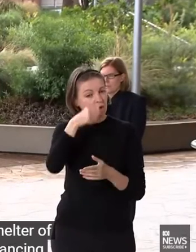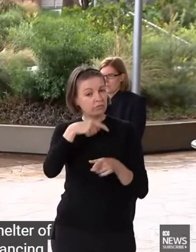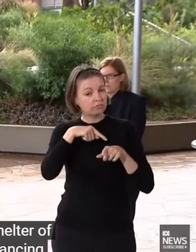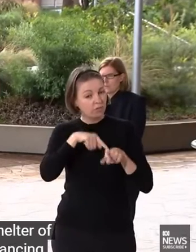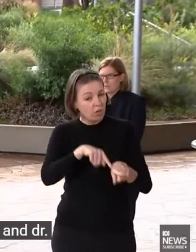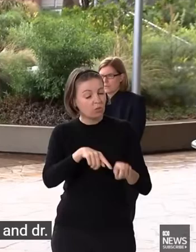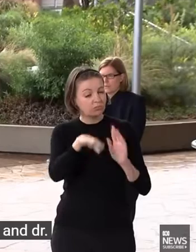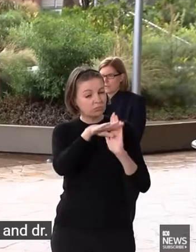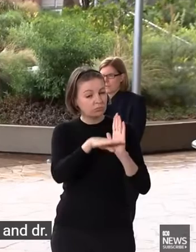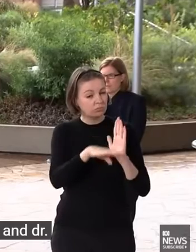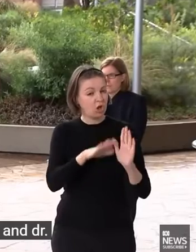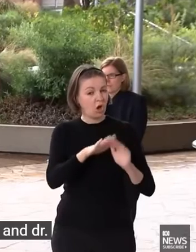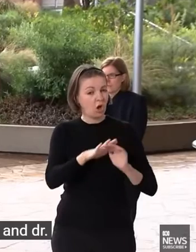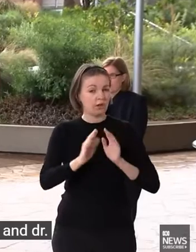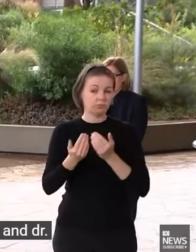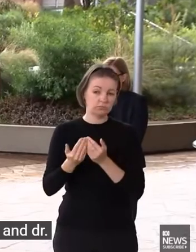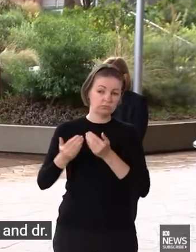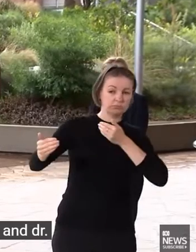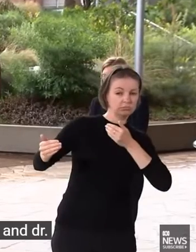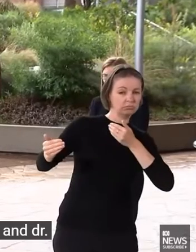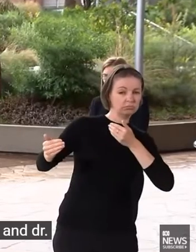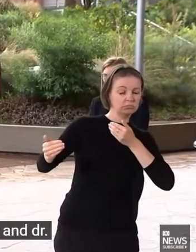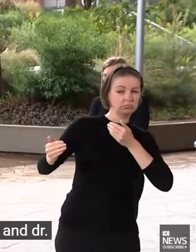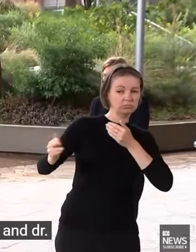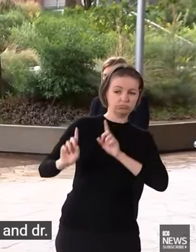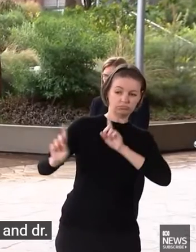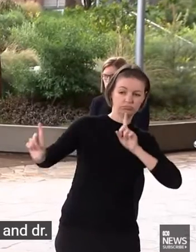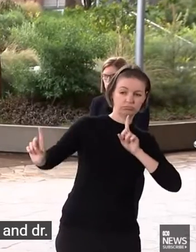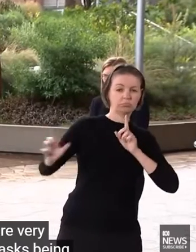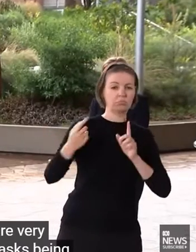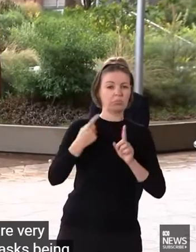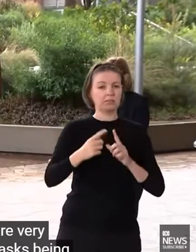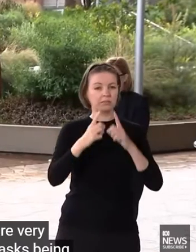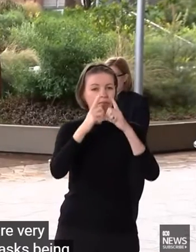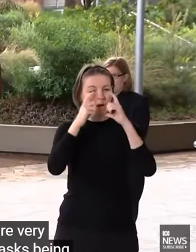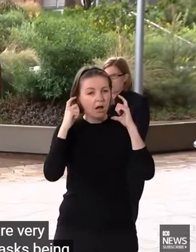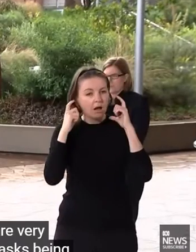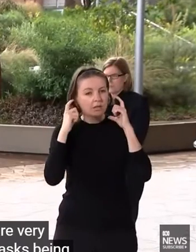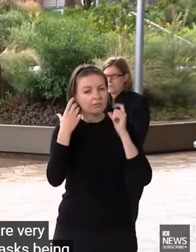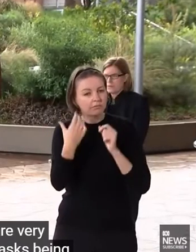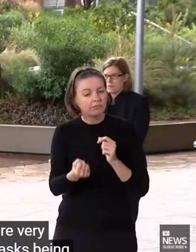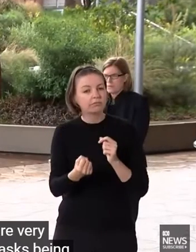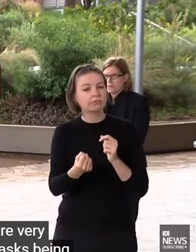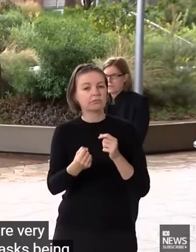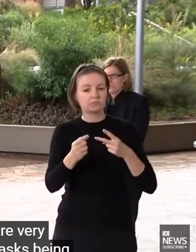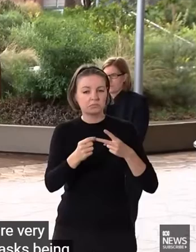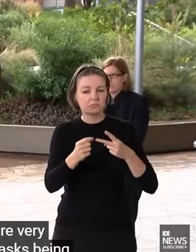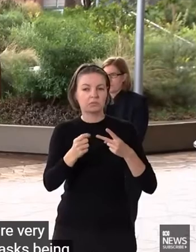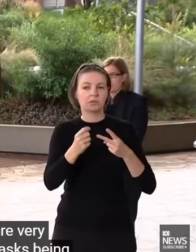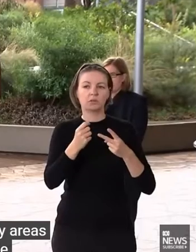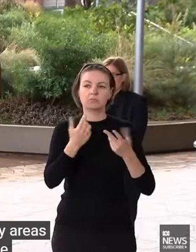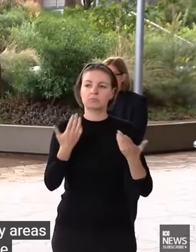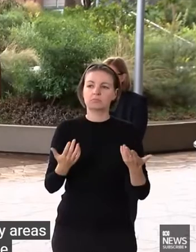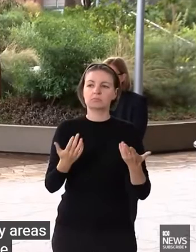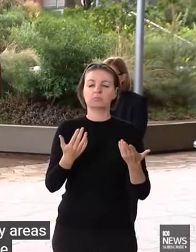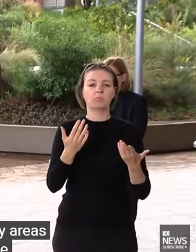ensured that we're all very aware of, so wearing masks, being seated